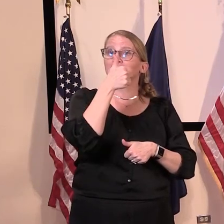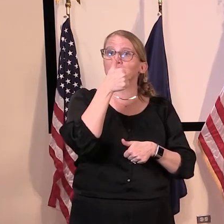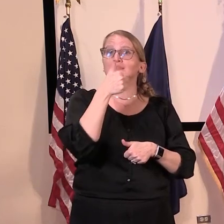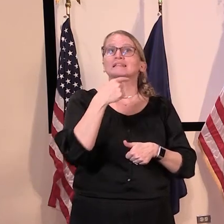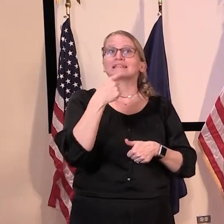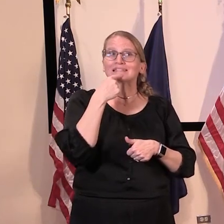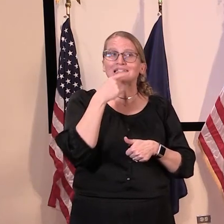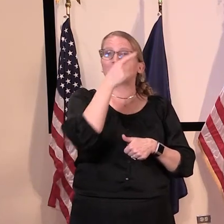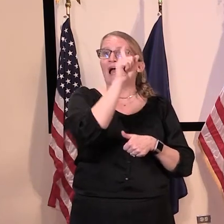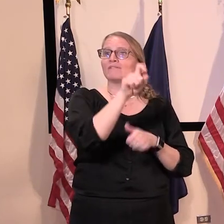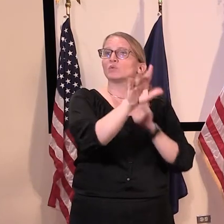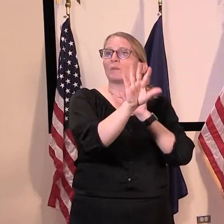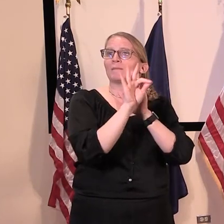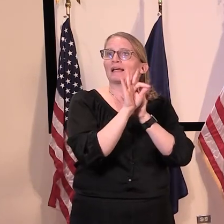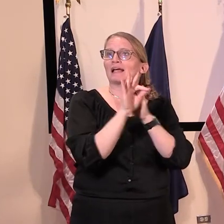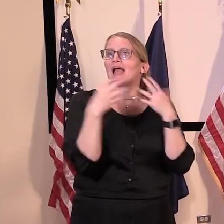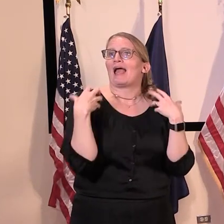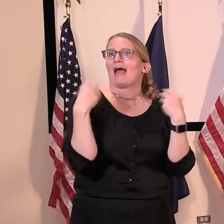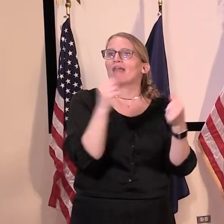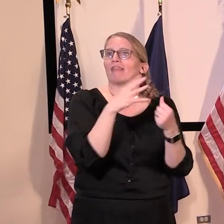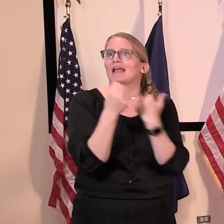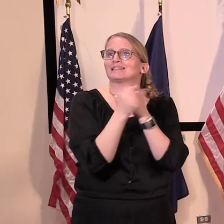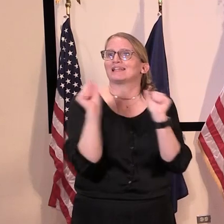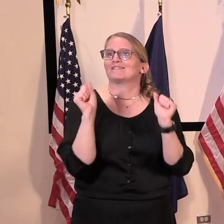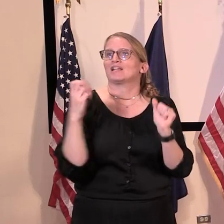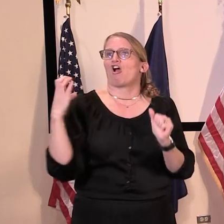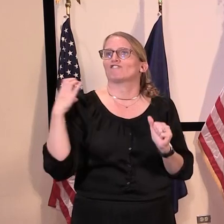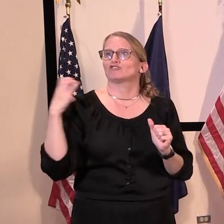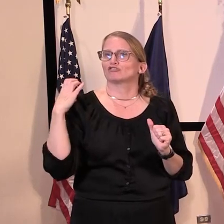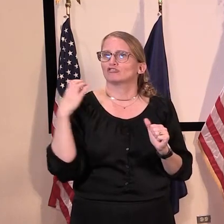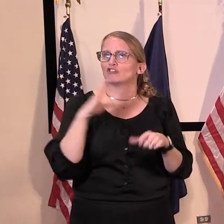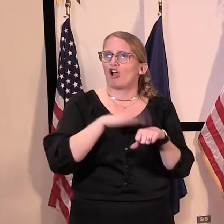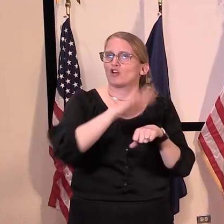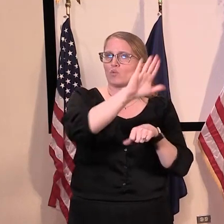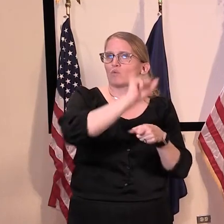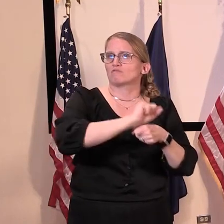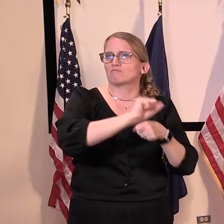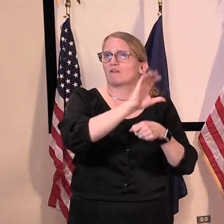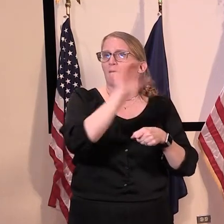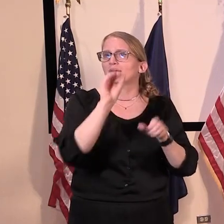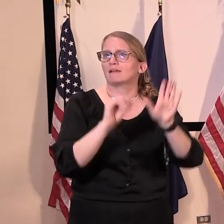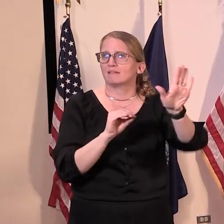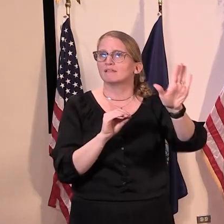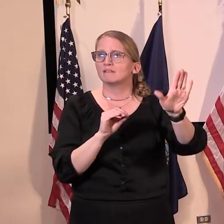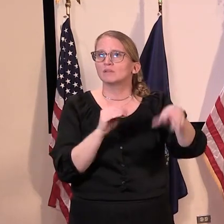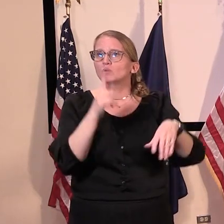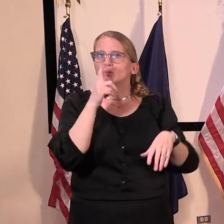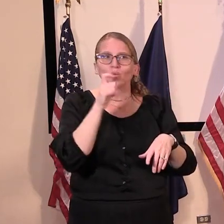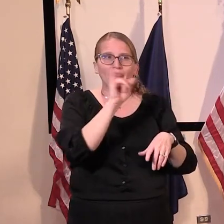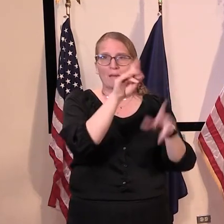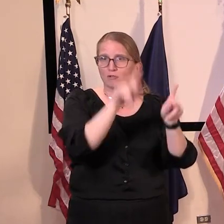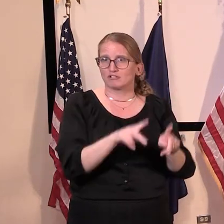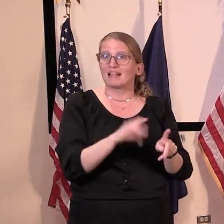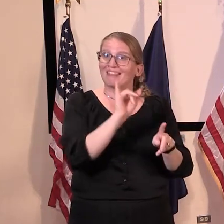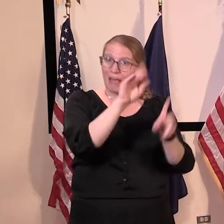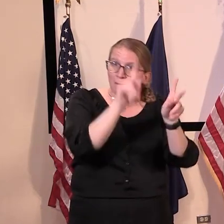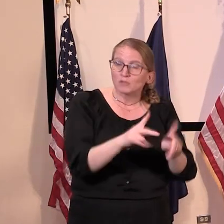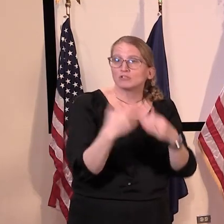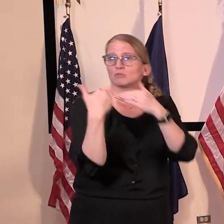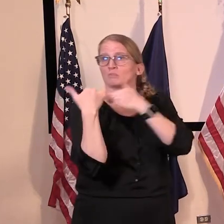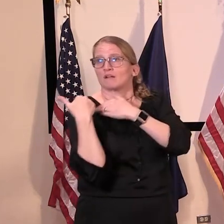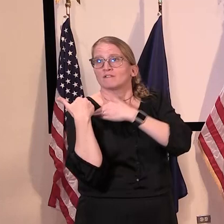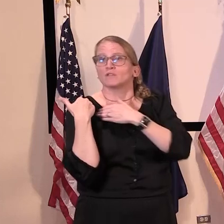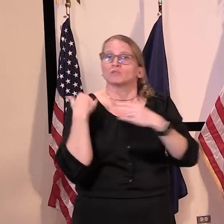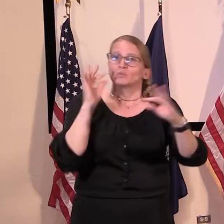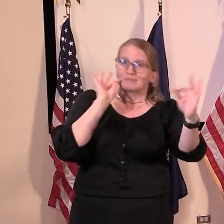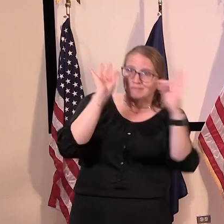safety officer on, on these job sites. Uh, and as we increase the numbers going, moving forward, they'll be properly, properly trained,